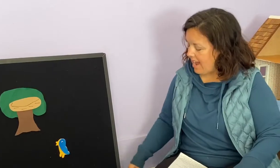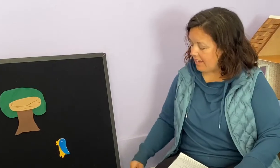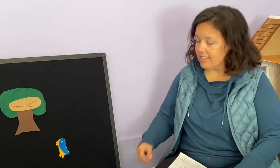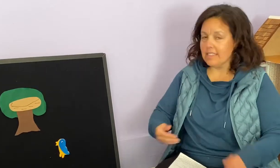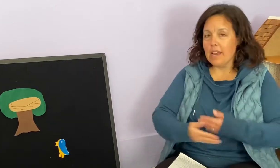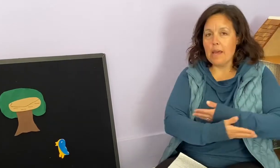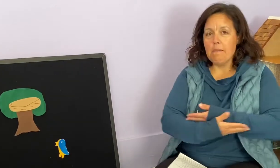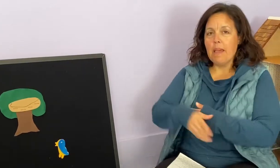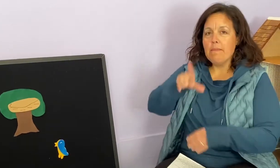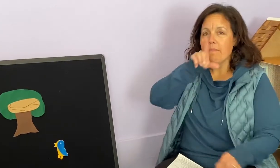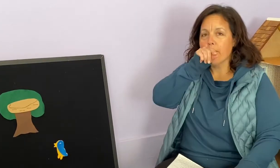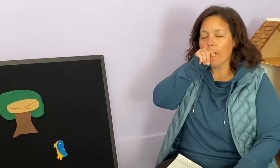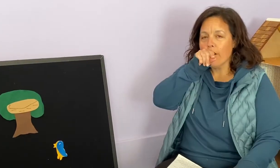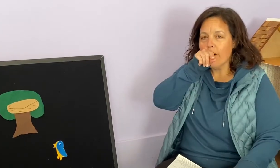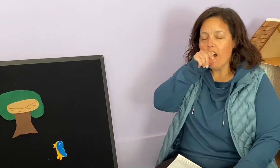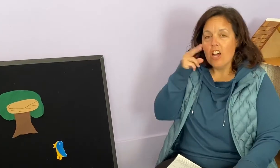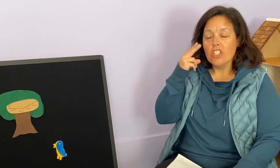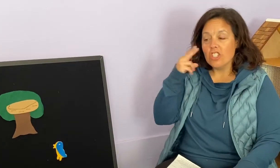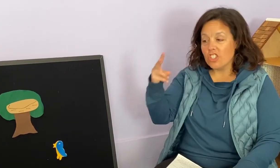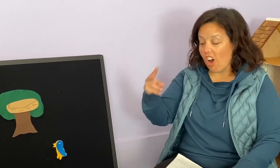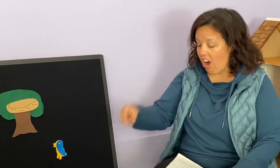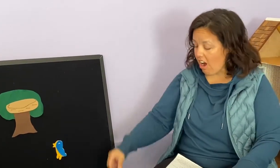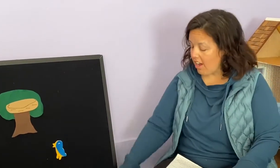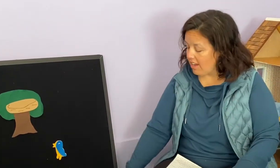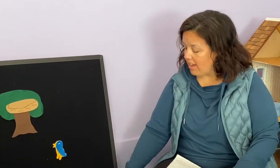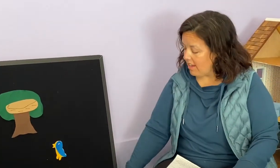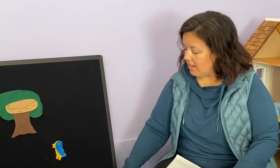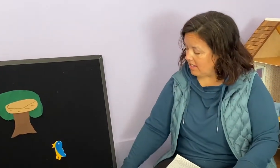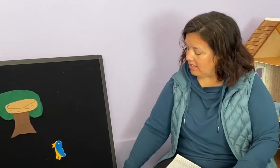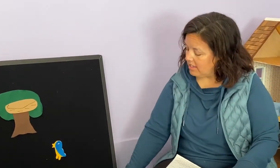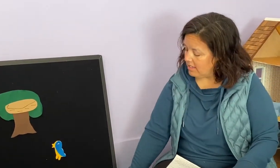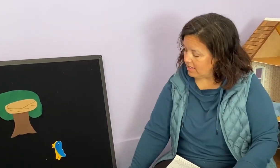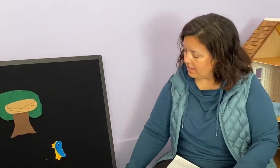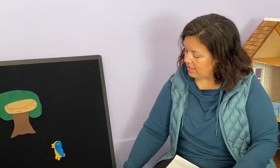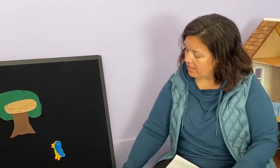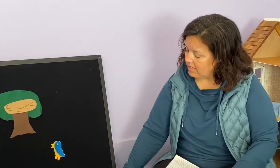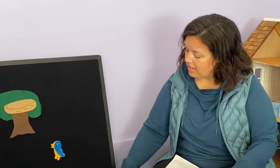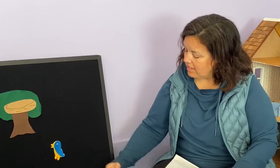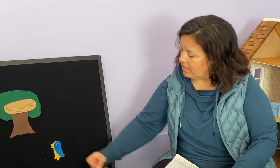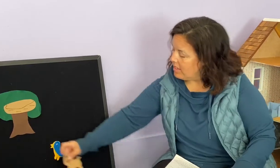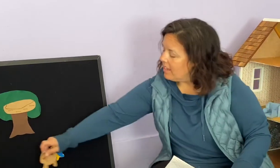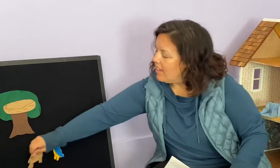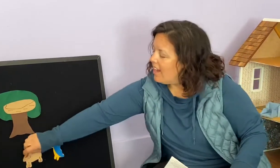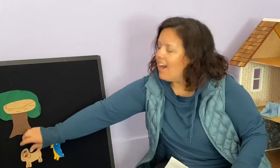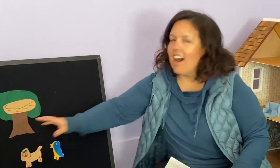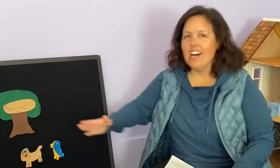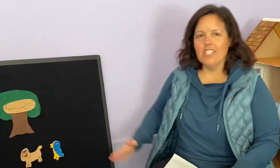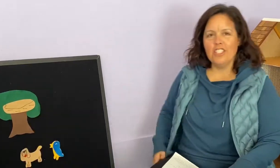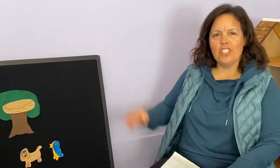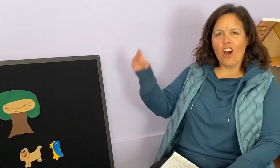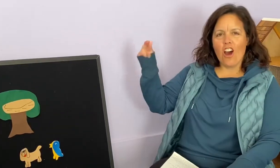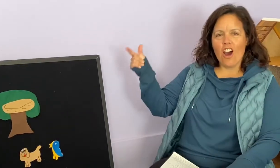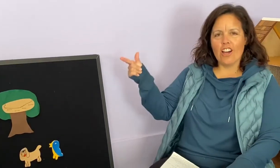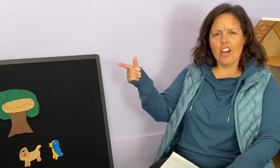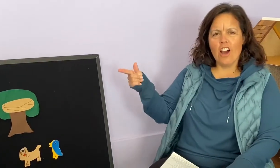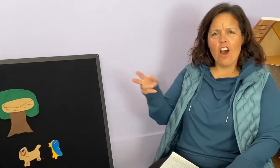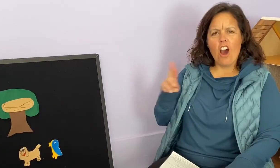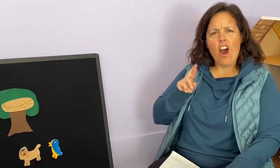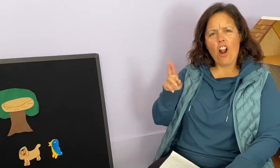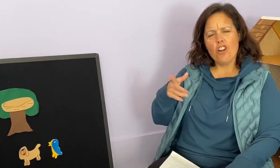Baby bird saw a dog. Are